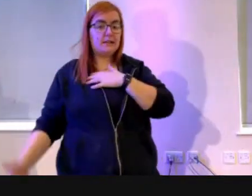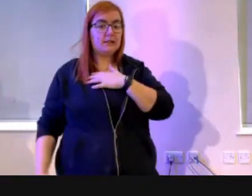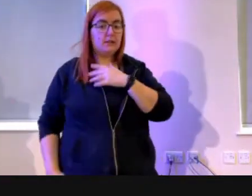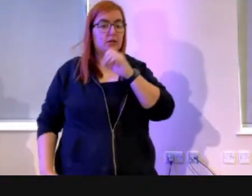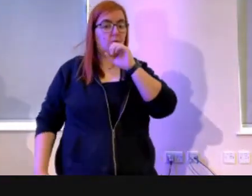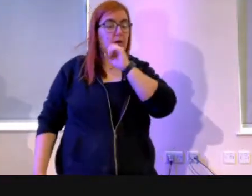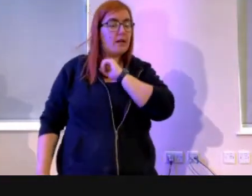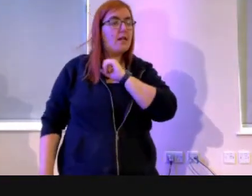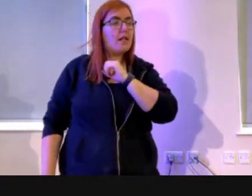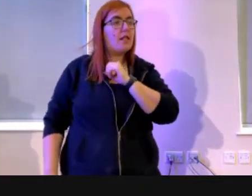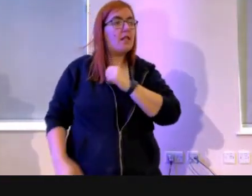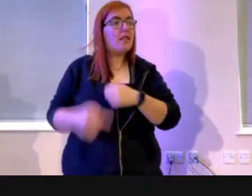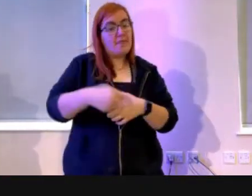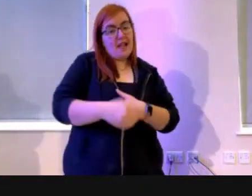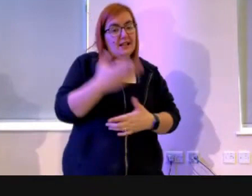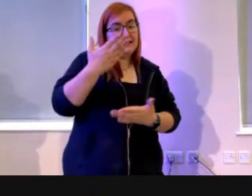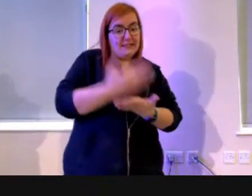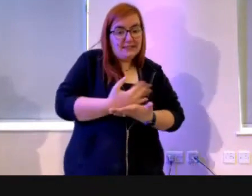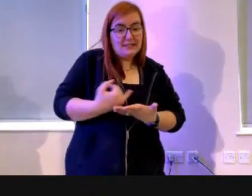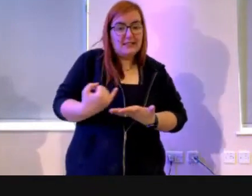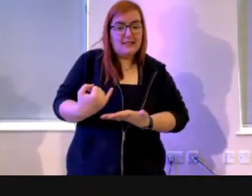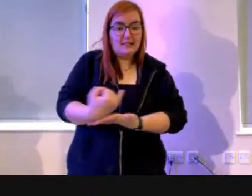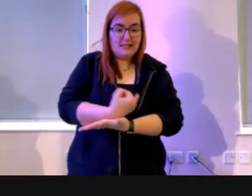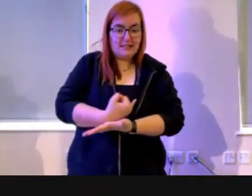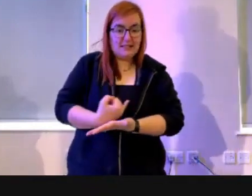That's what sin does.